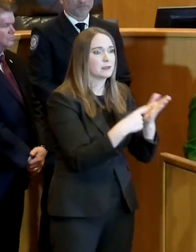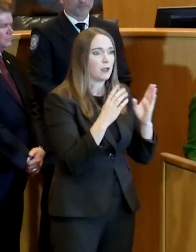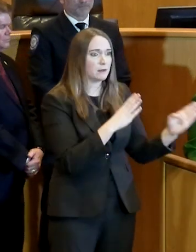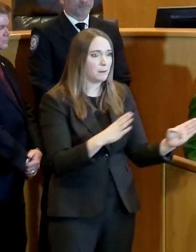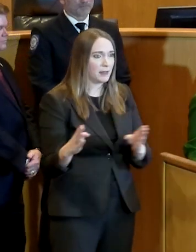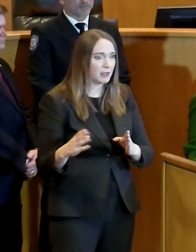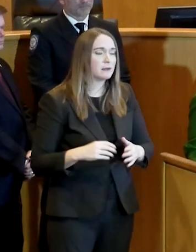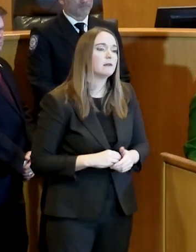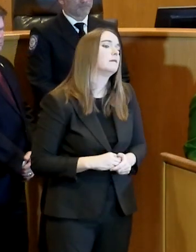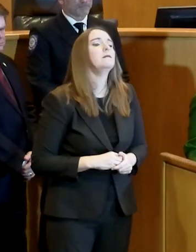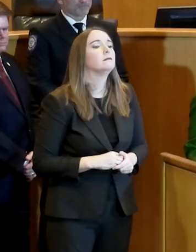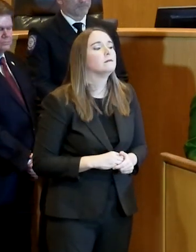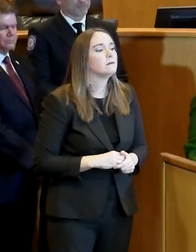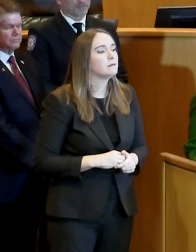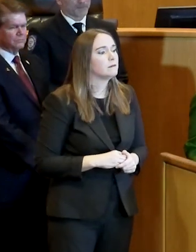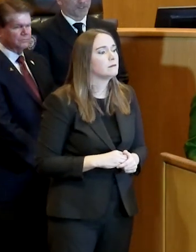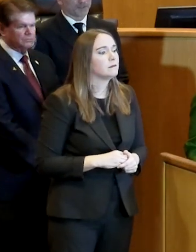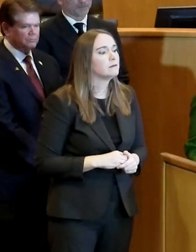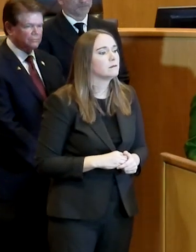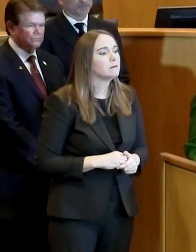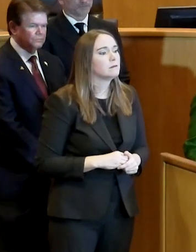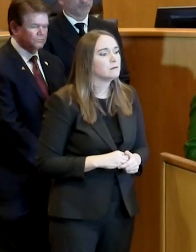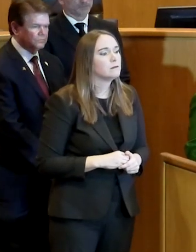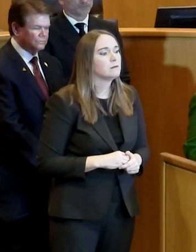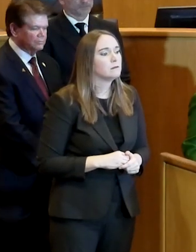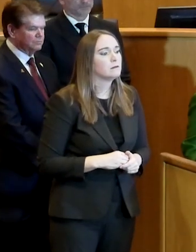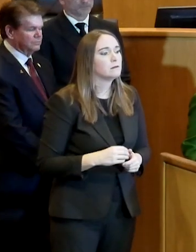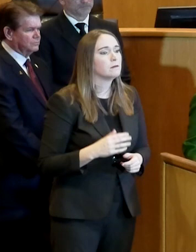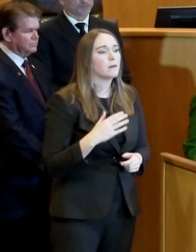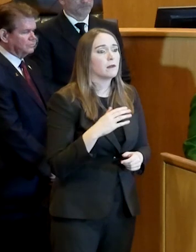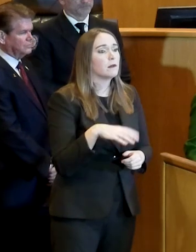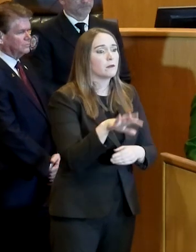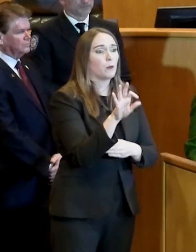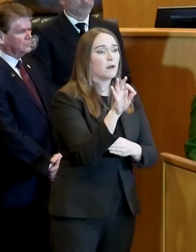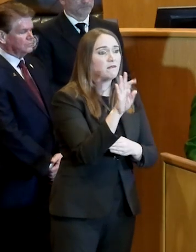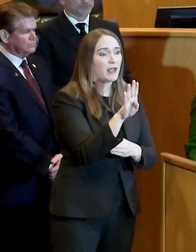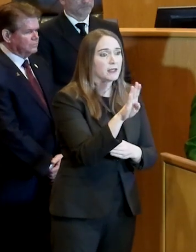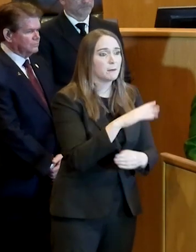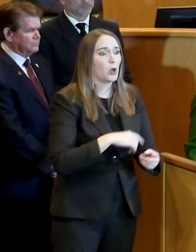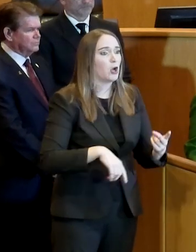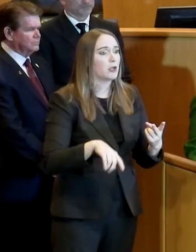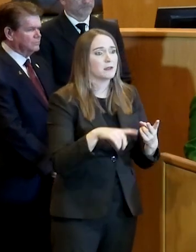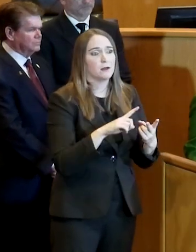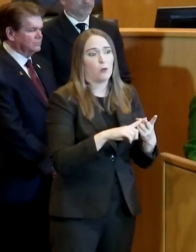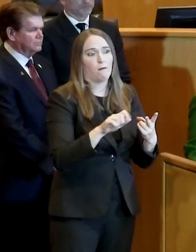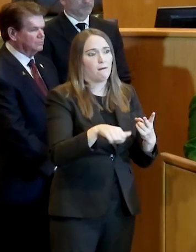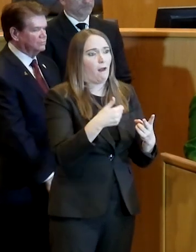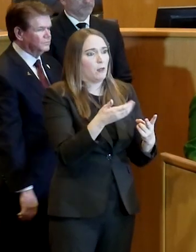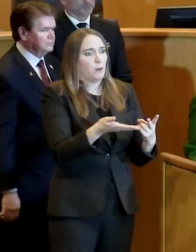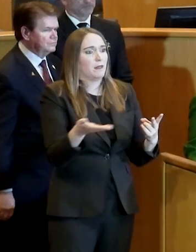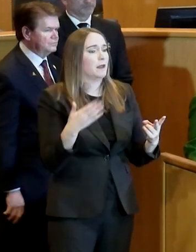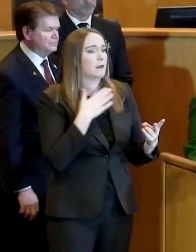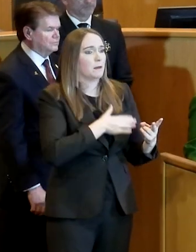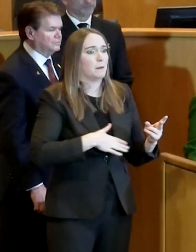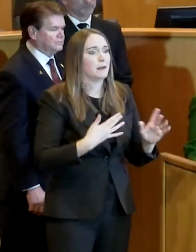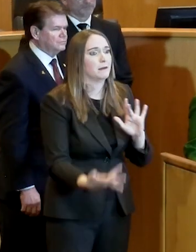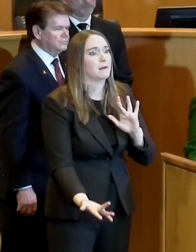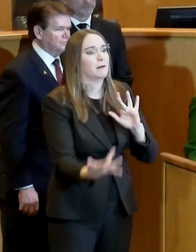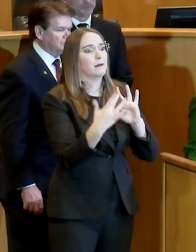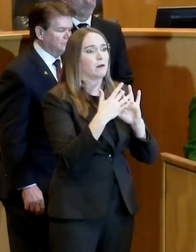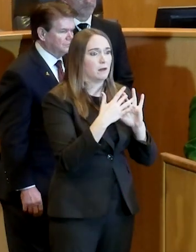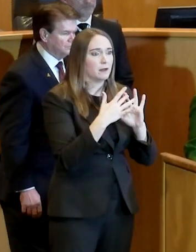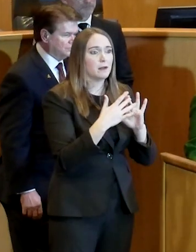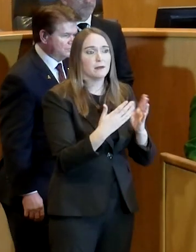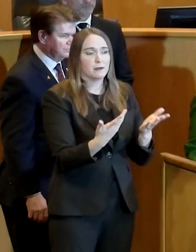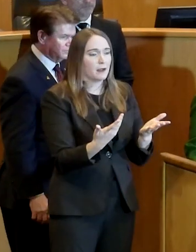Tell your viewers to reach out. This is Facebook, primetime, anything to reach those who are isolated.